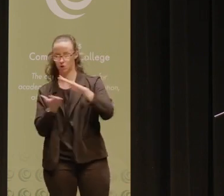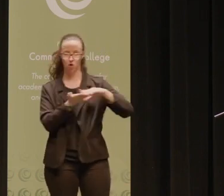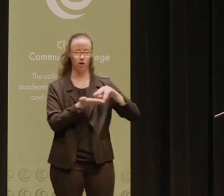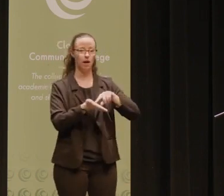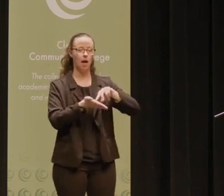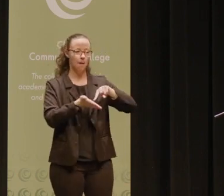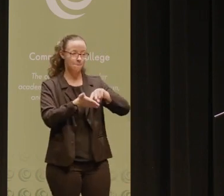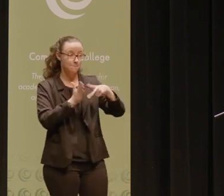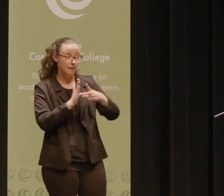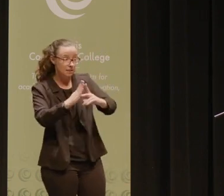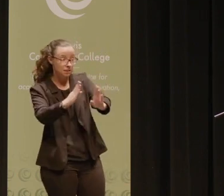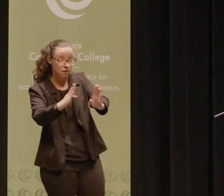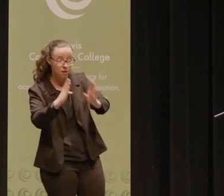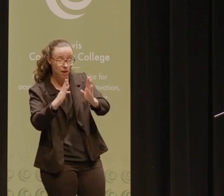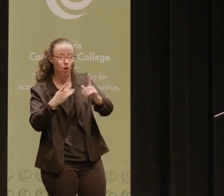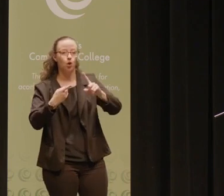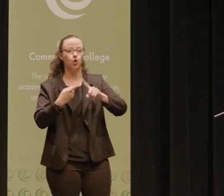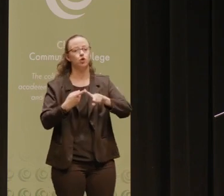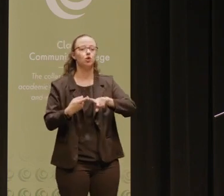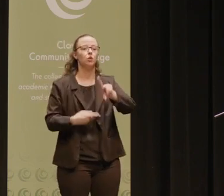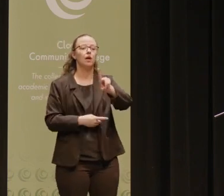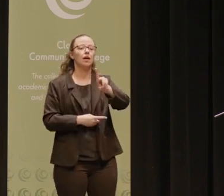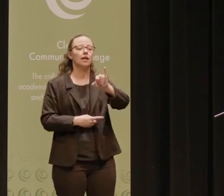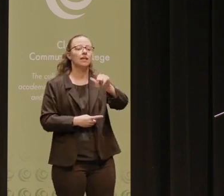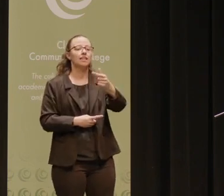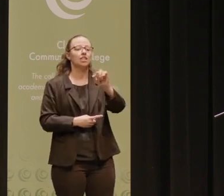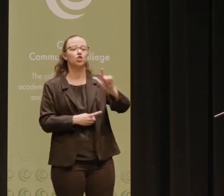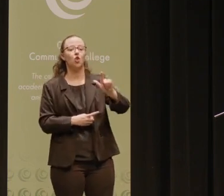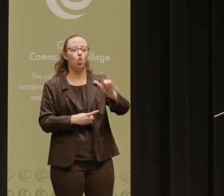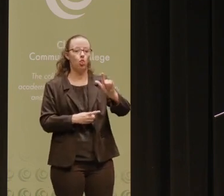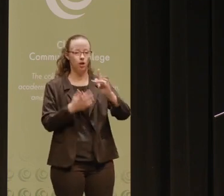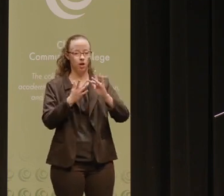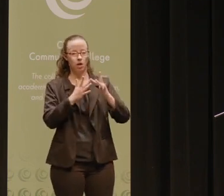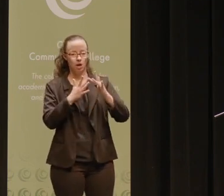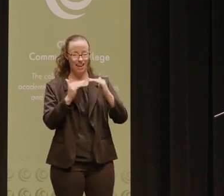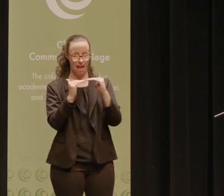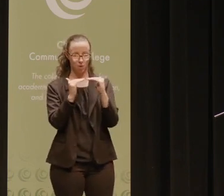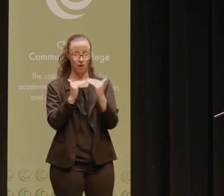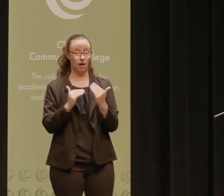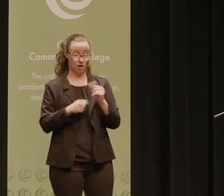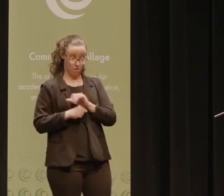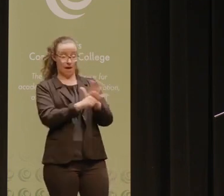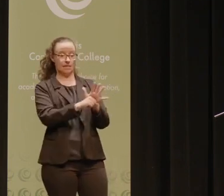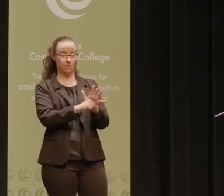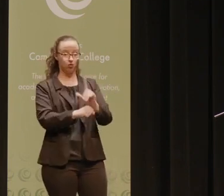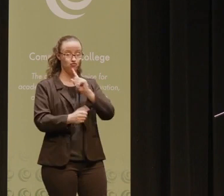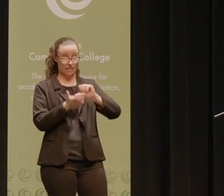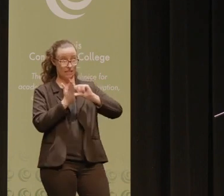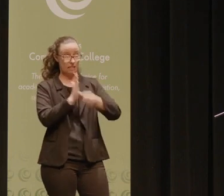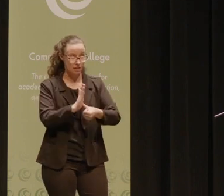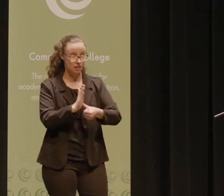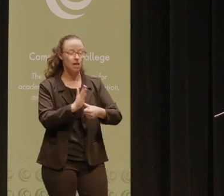means paying very close attention to digital equity. The pandemic was a jolting reminder of how much the digital